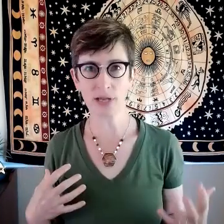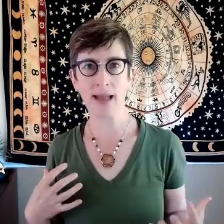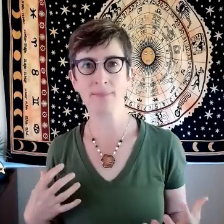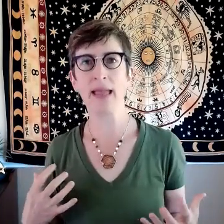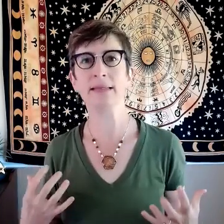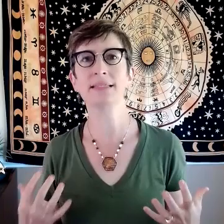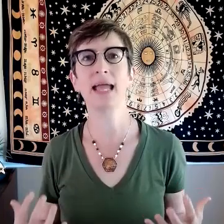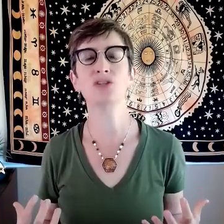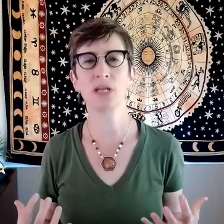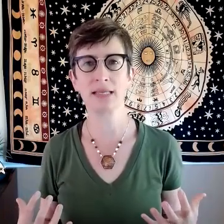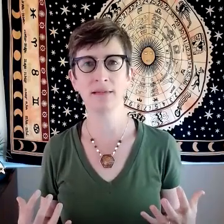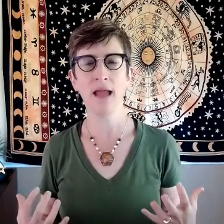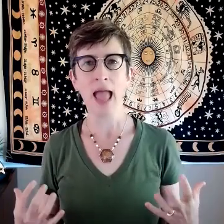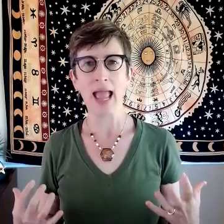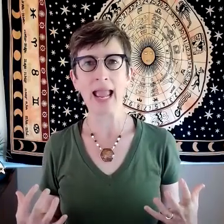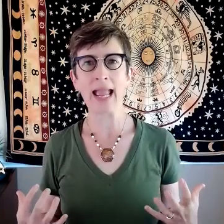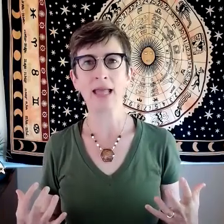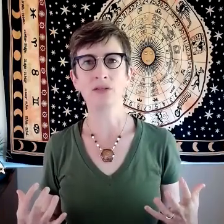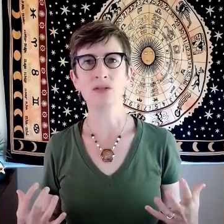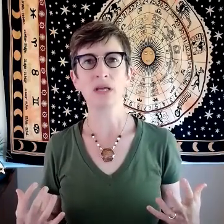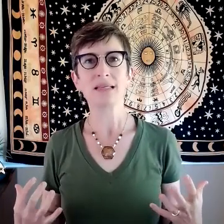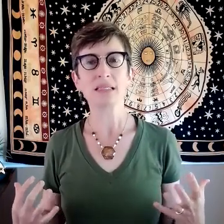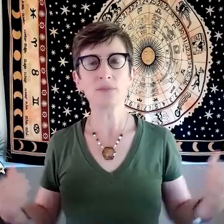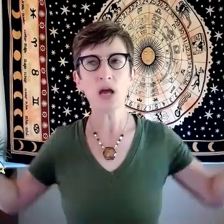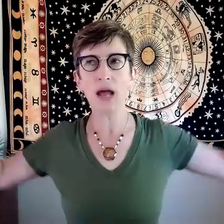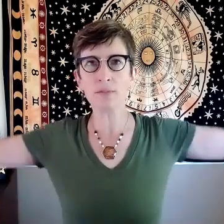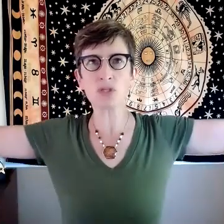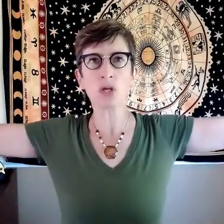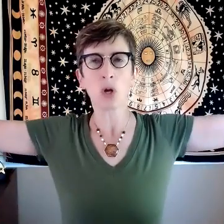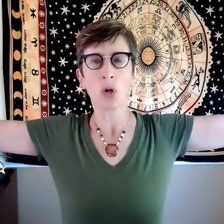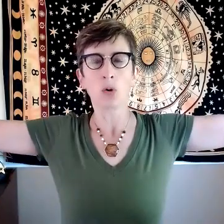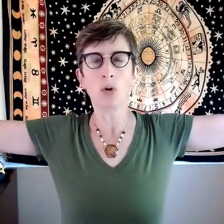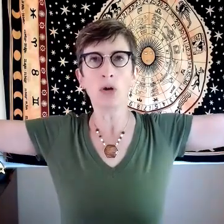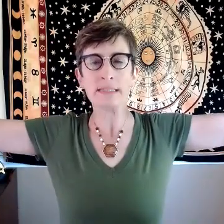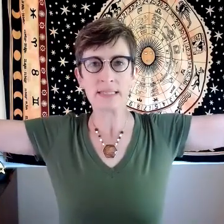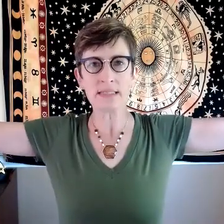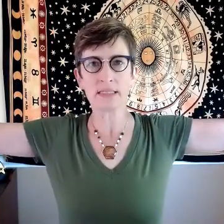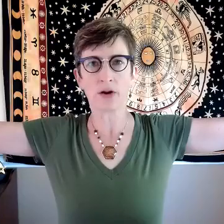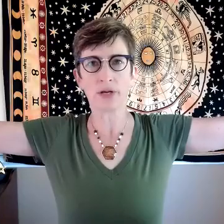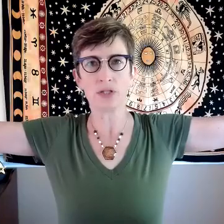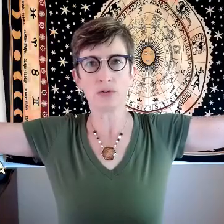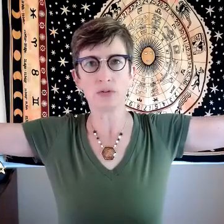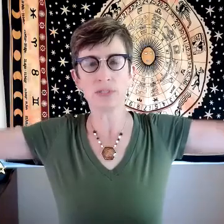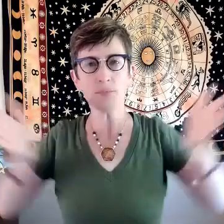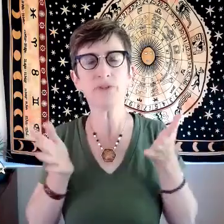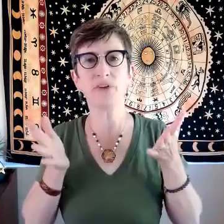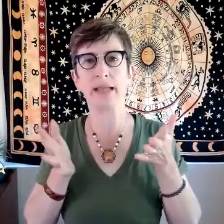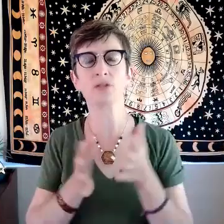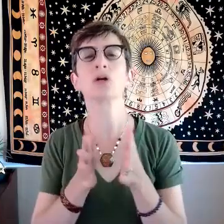time and attention and sometimes it's necessary to to and so